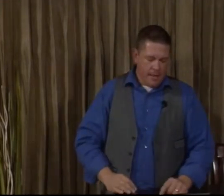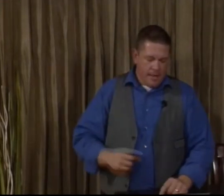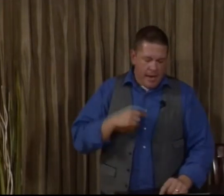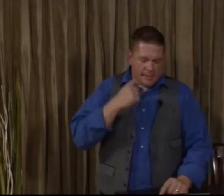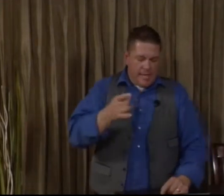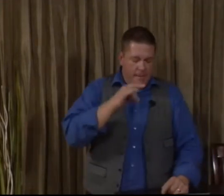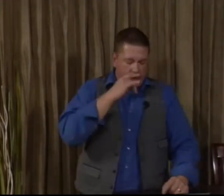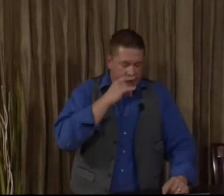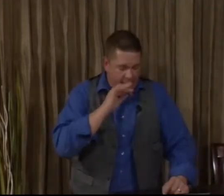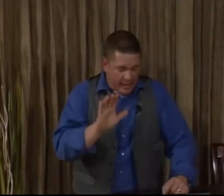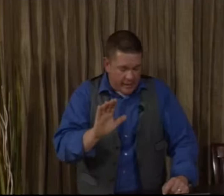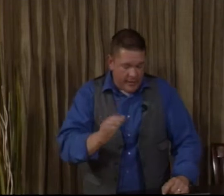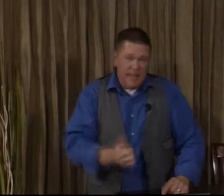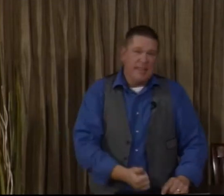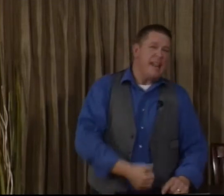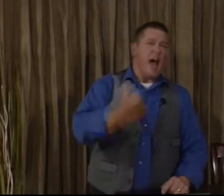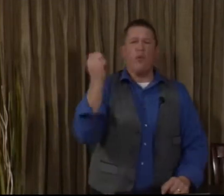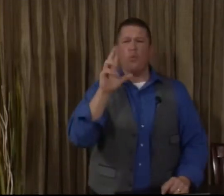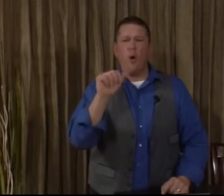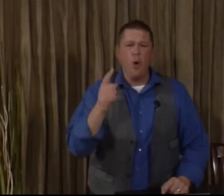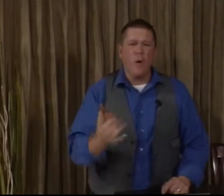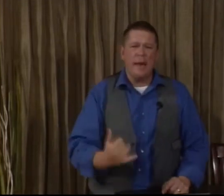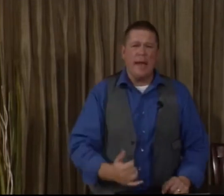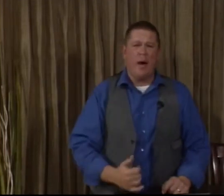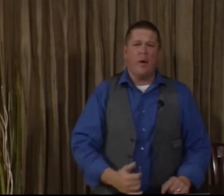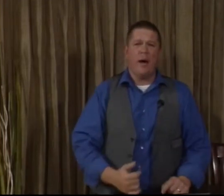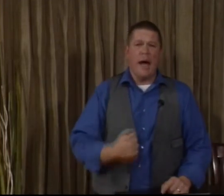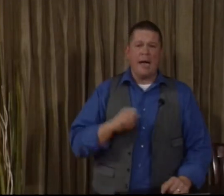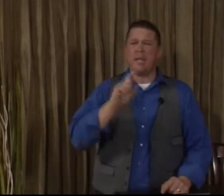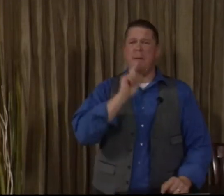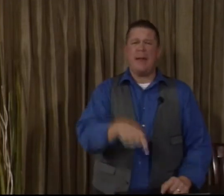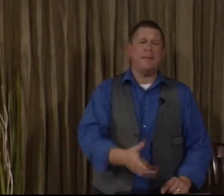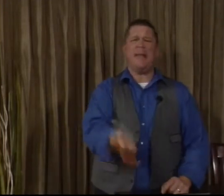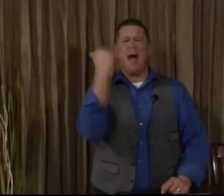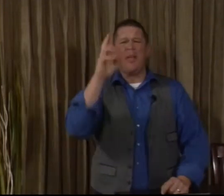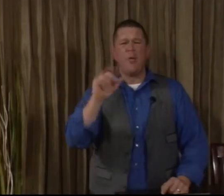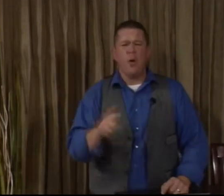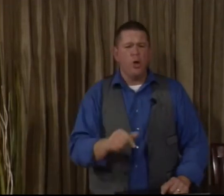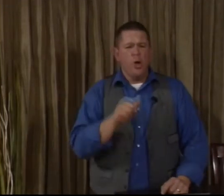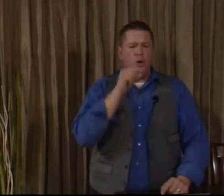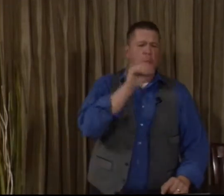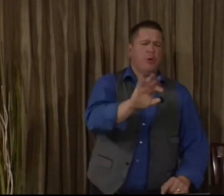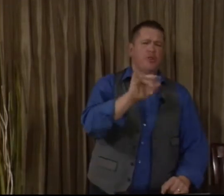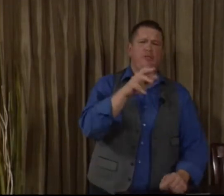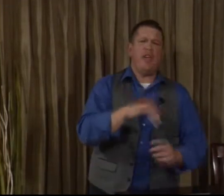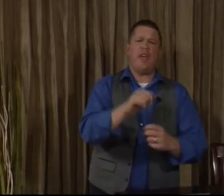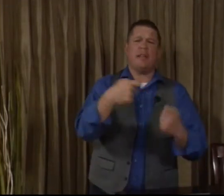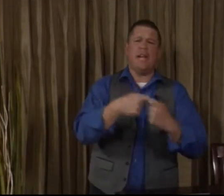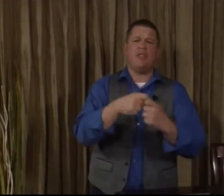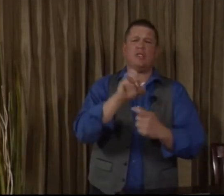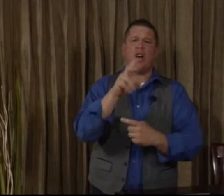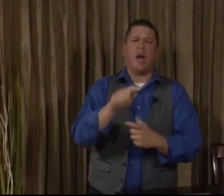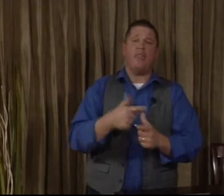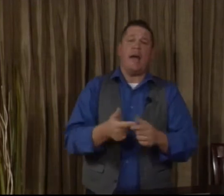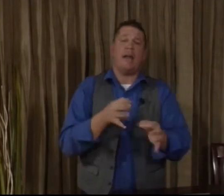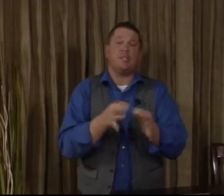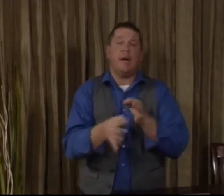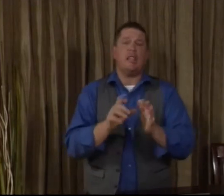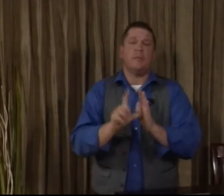I can say to my kid, hey, get out of the road right now. I can command him, get out of that road. Don't put your finger in that electric socket. Then I can explain to them